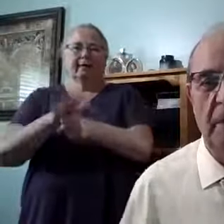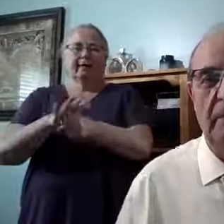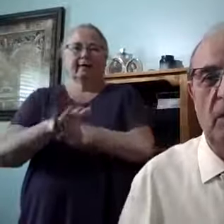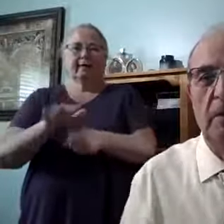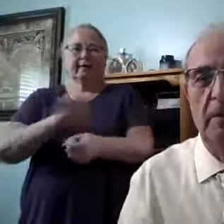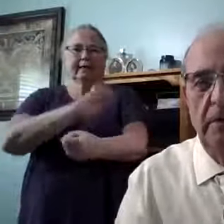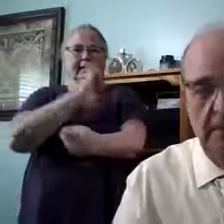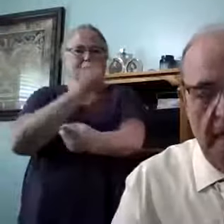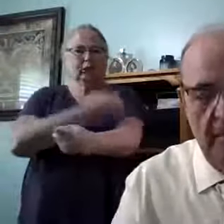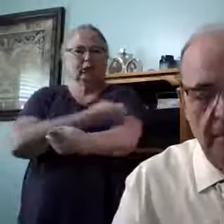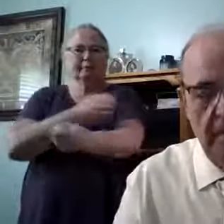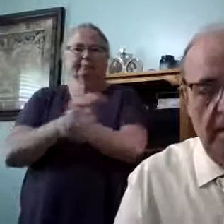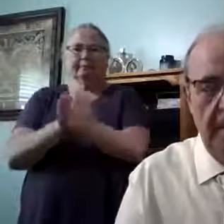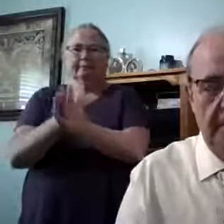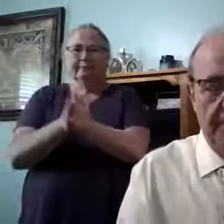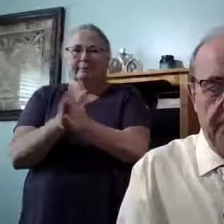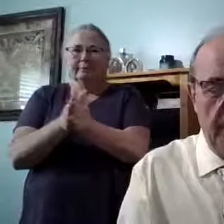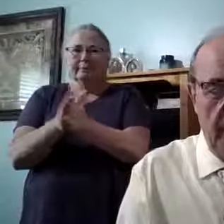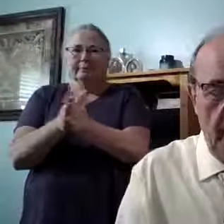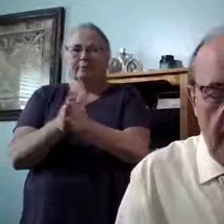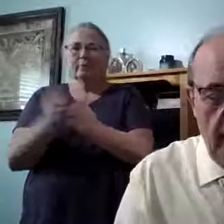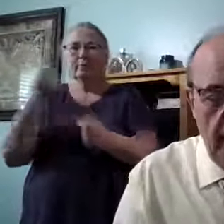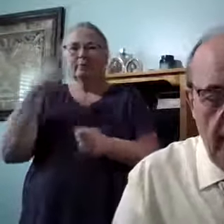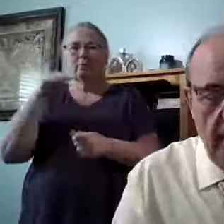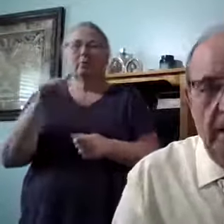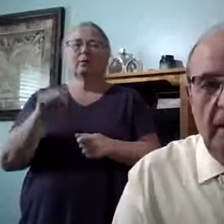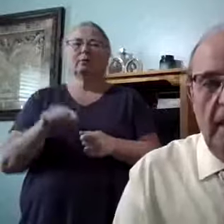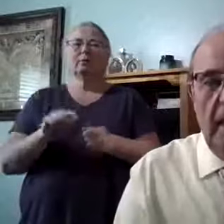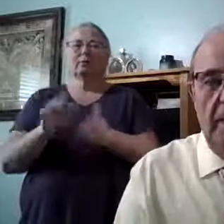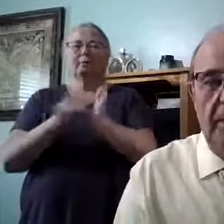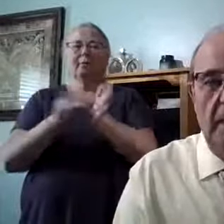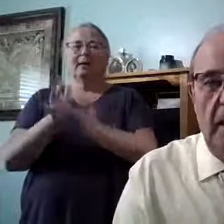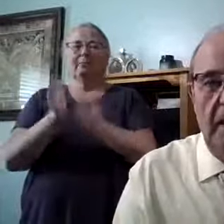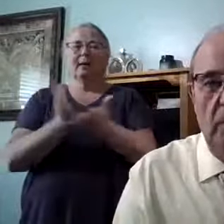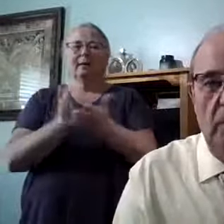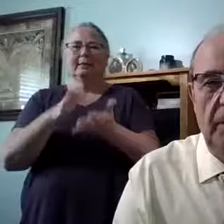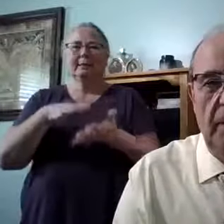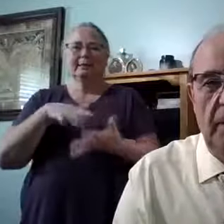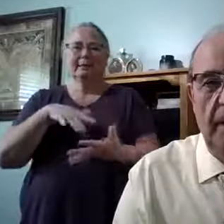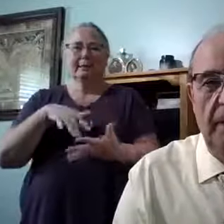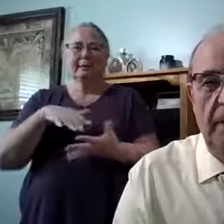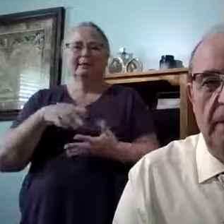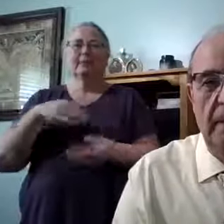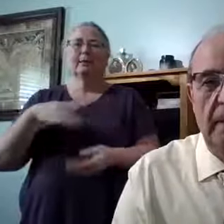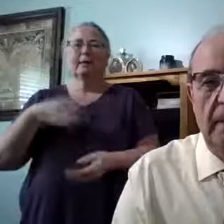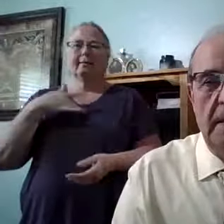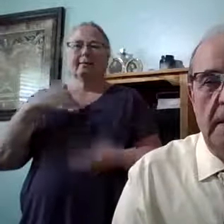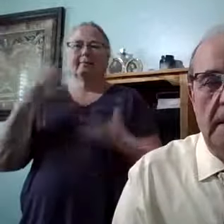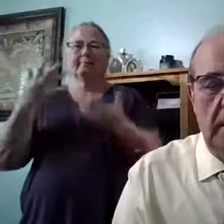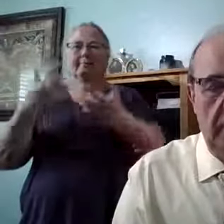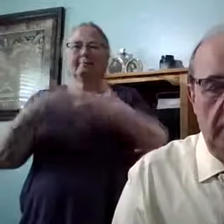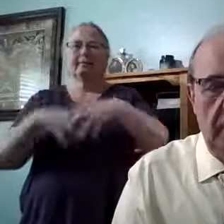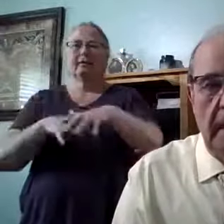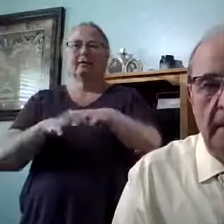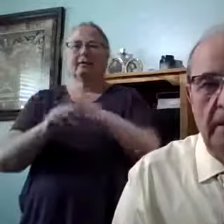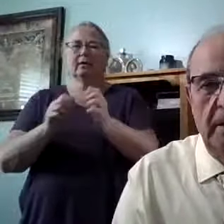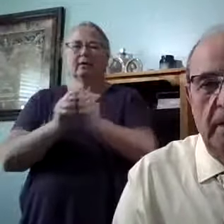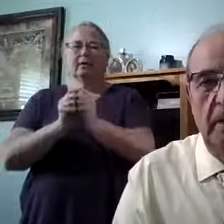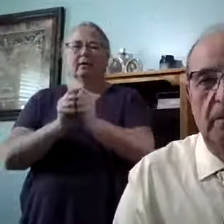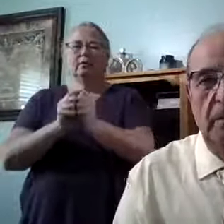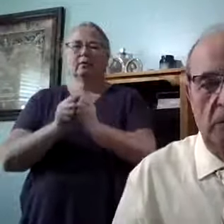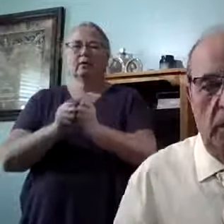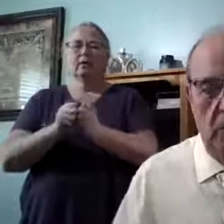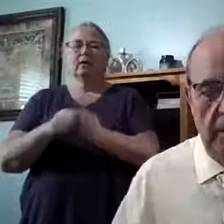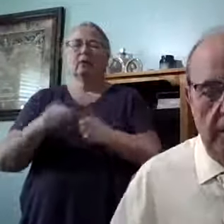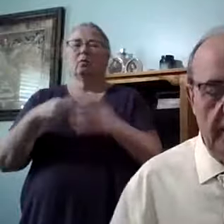I'm looking forward to this Bible study. And I feel like it will fit right in hand in